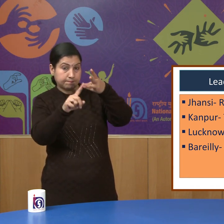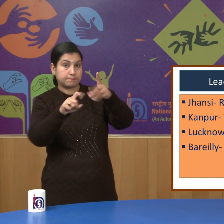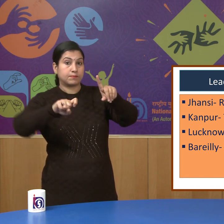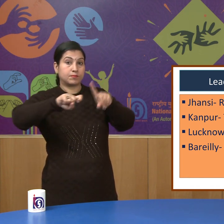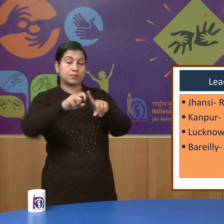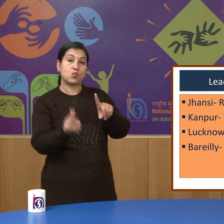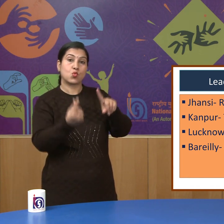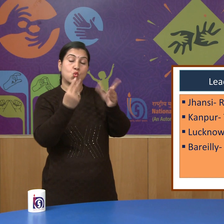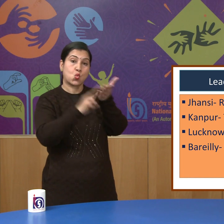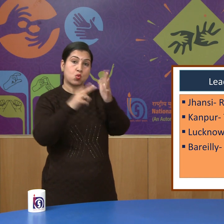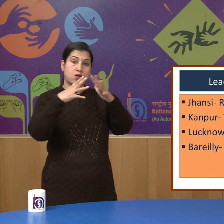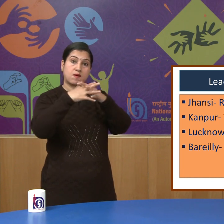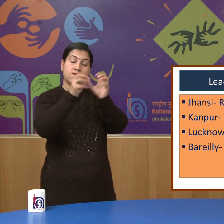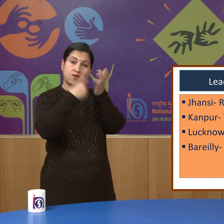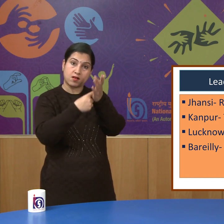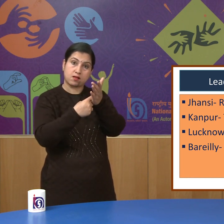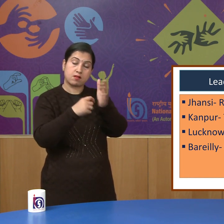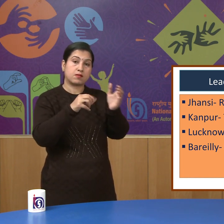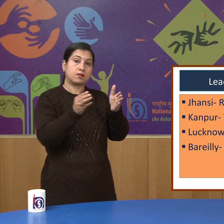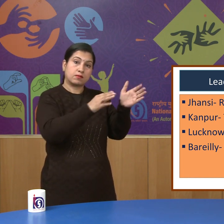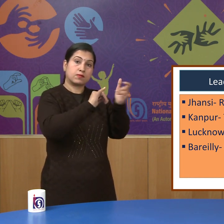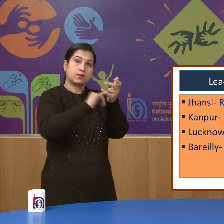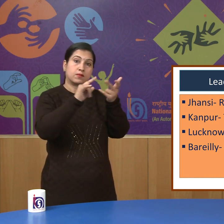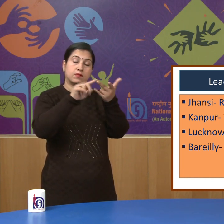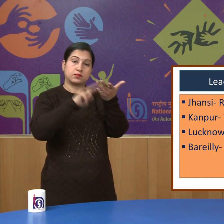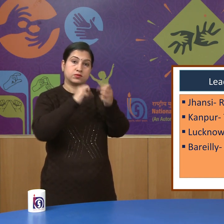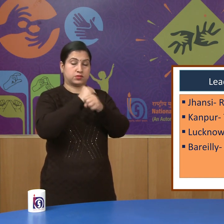Begum Hazrat Mahal and all.